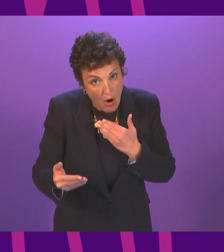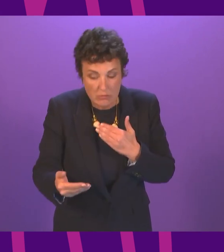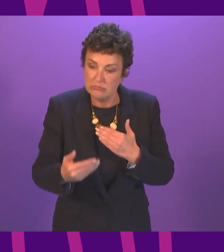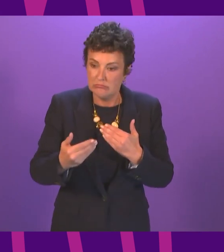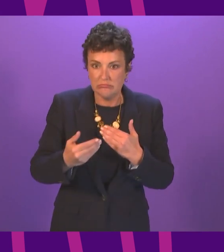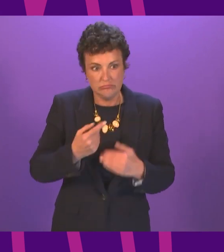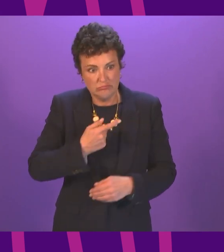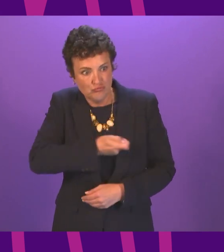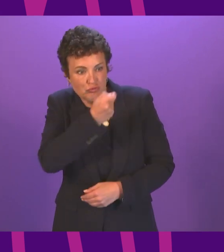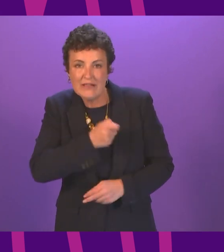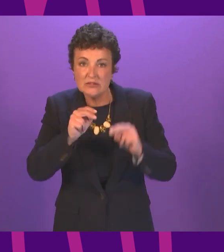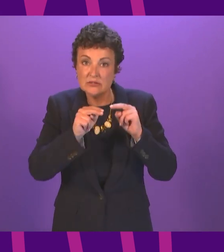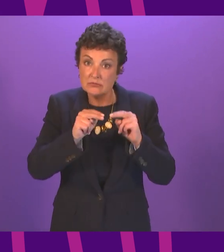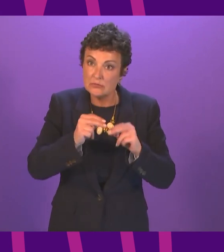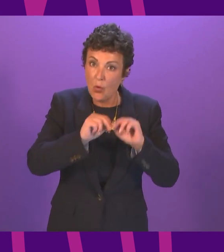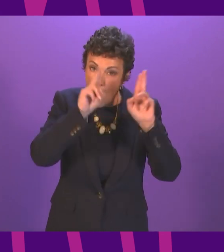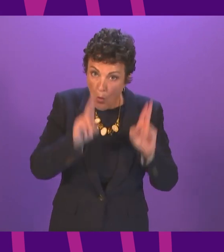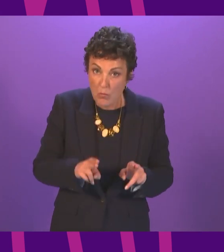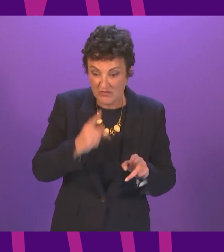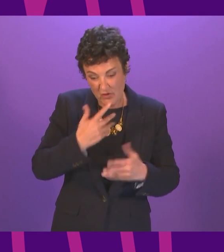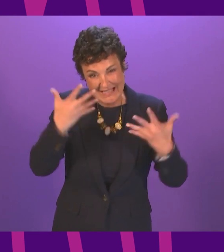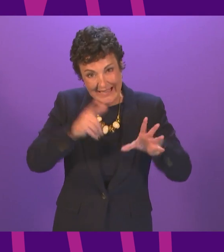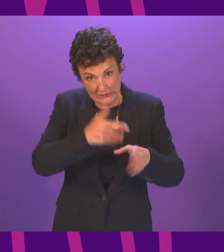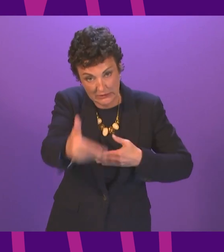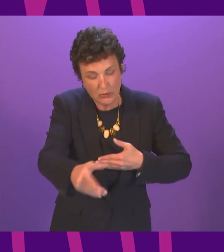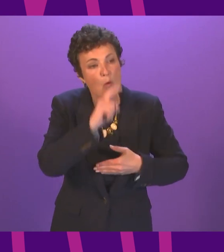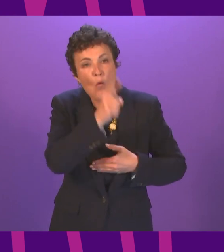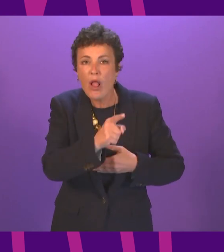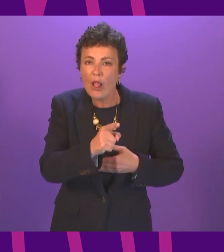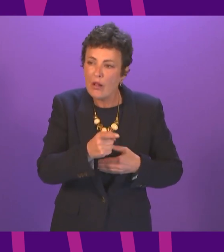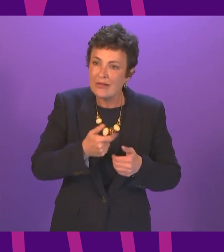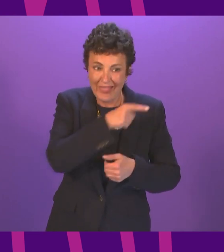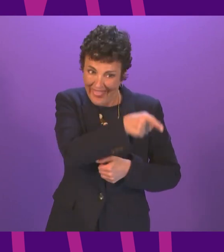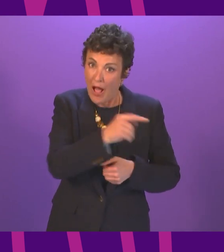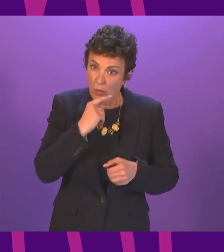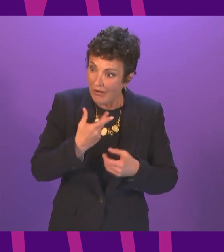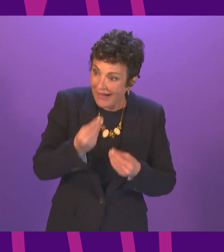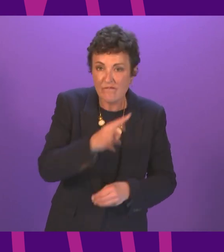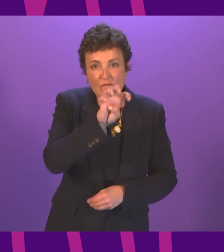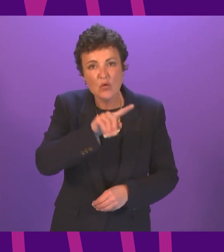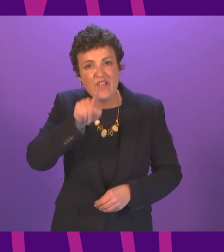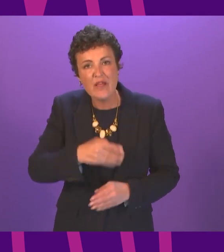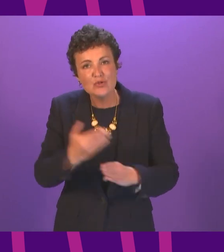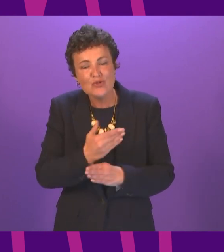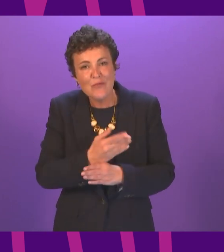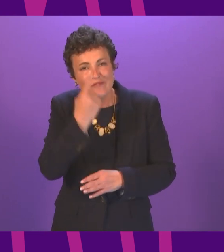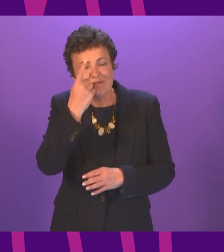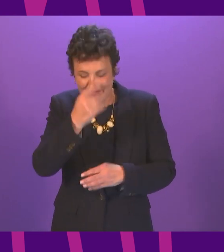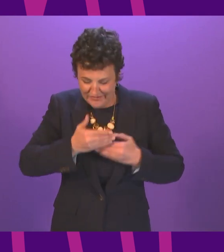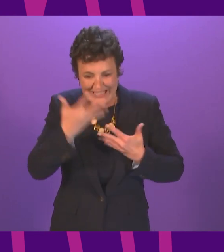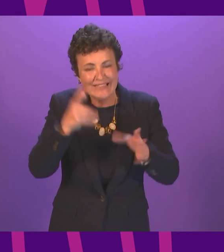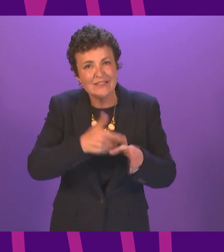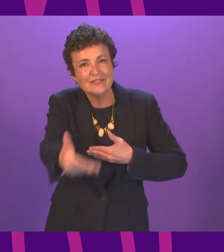support 14,000 jobs per year the transport secretary will be pleased or perhaps not